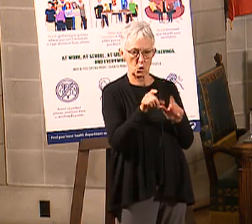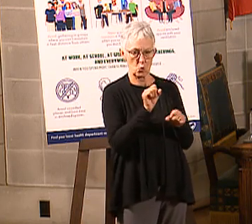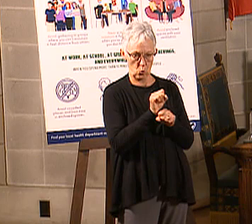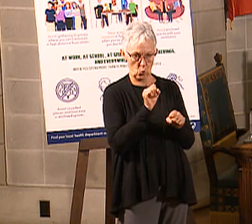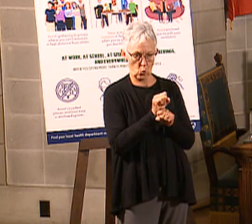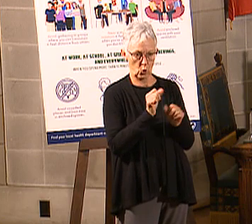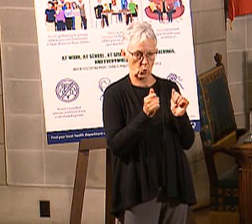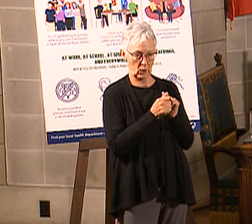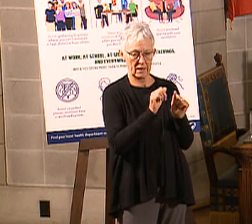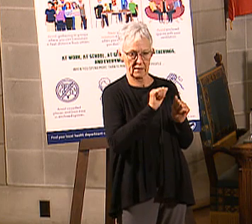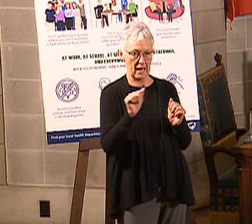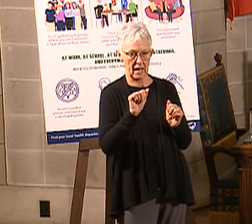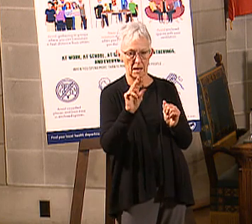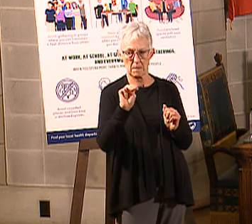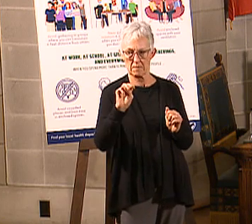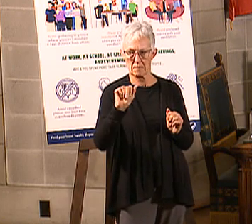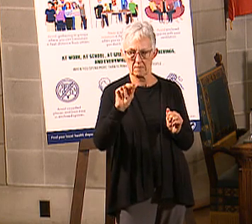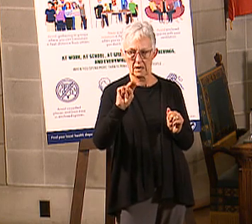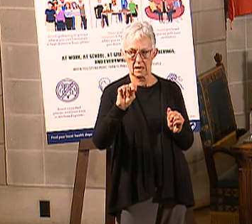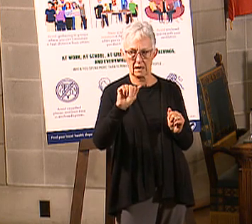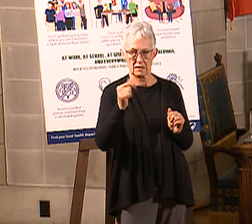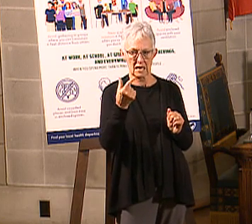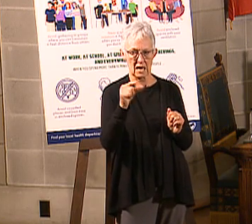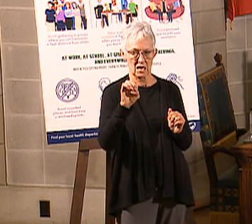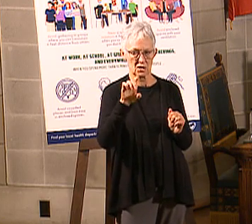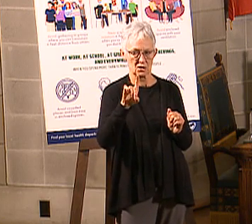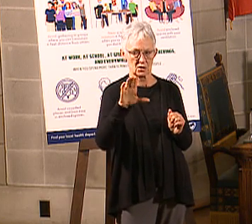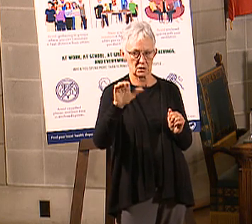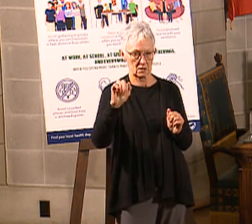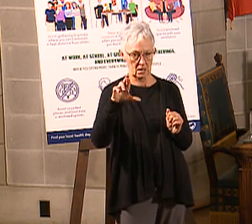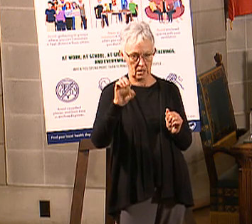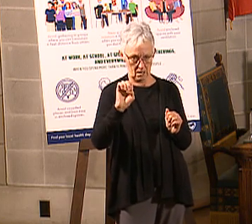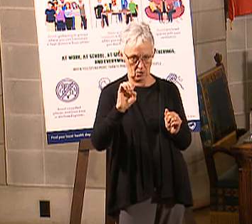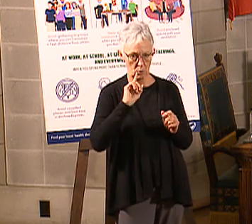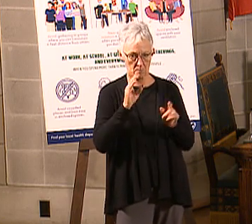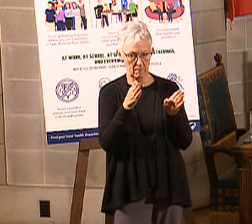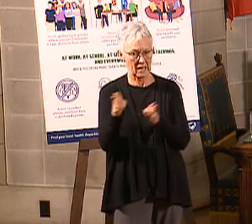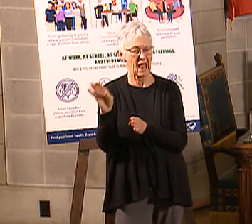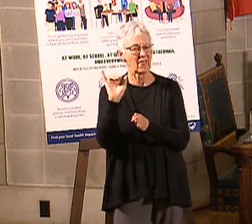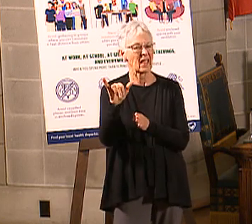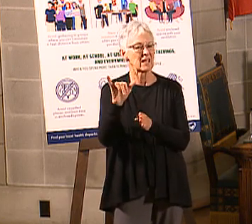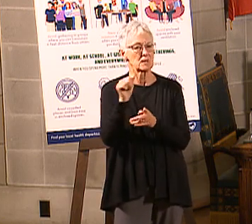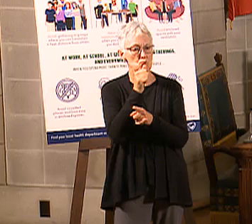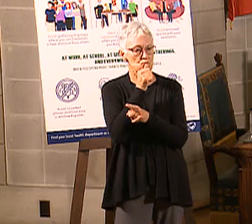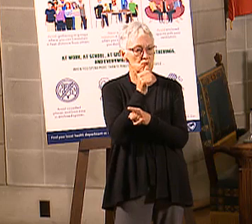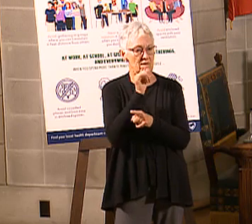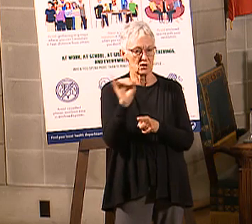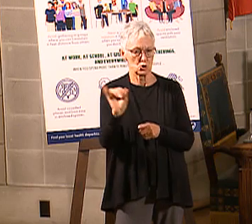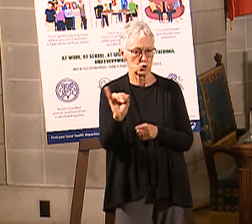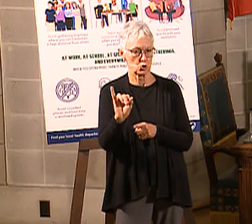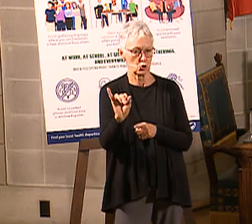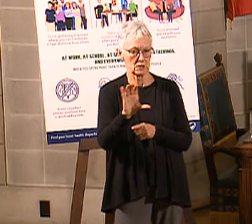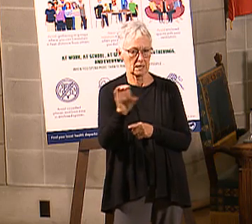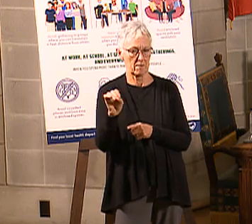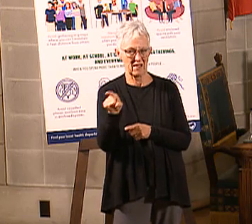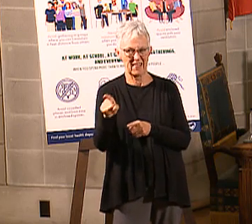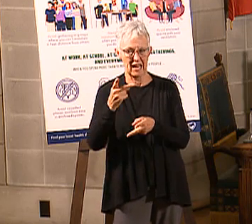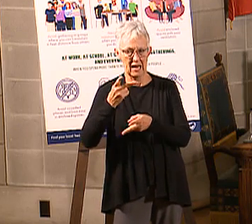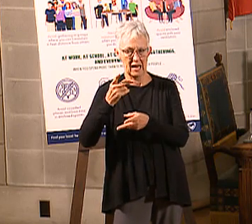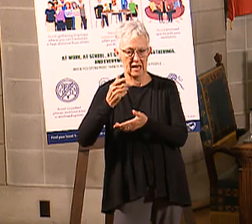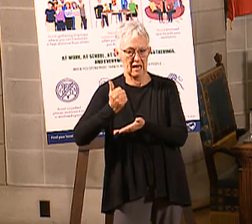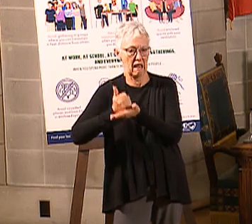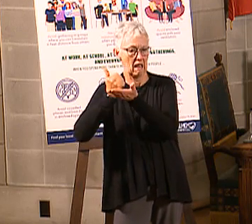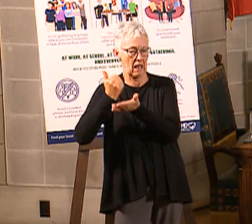with a managed care plan, which is a private company that works with you, a private insurance company, that works with you and helps manage your care. And in